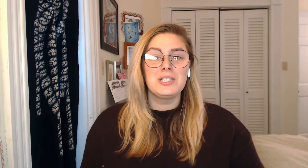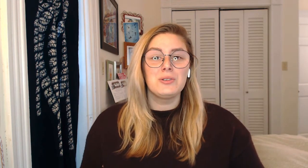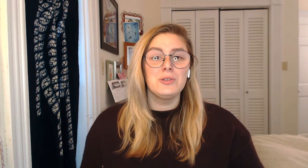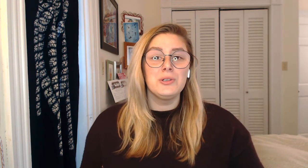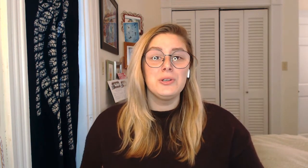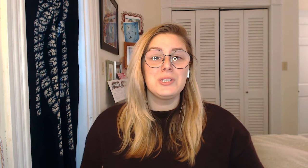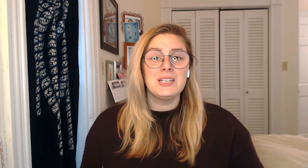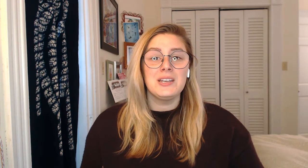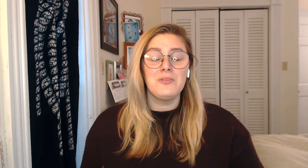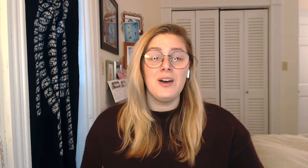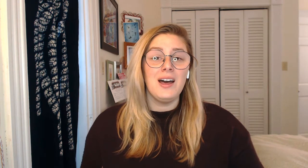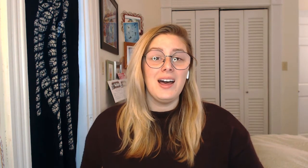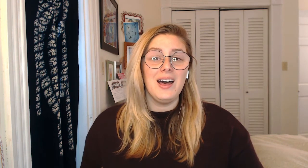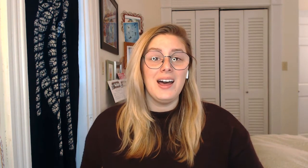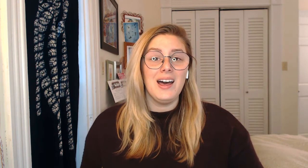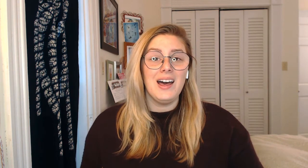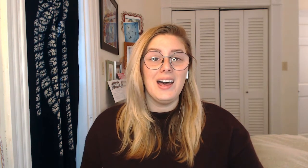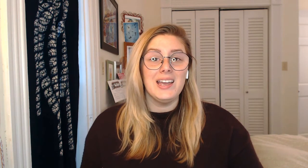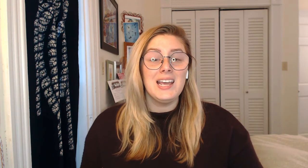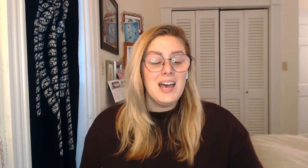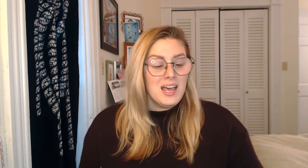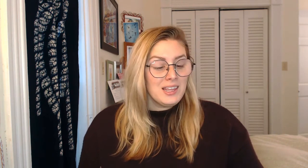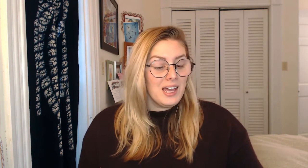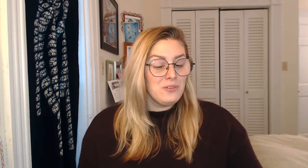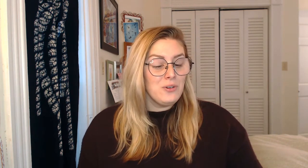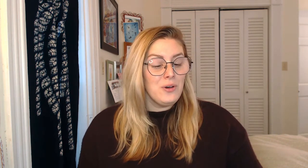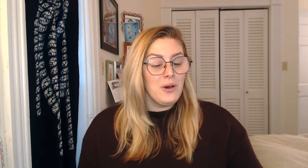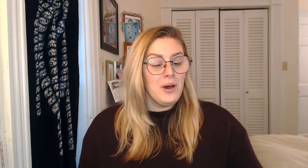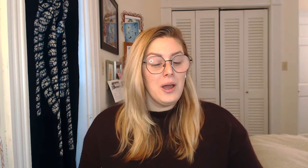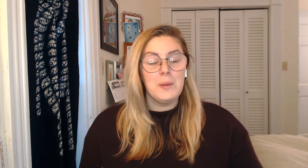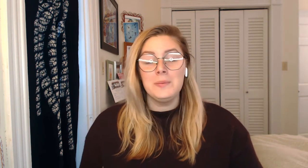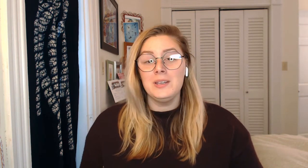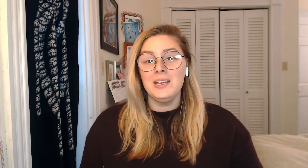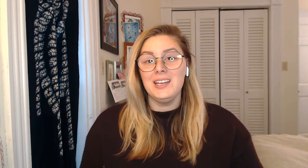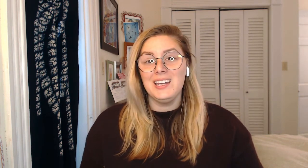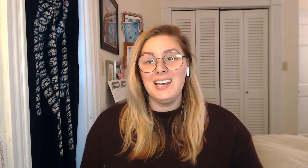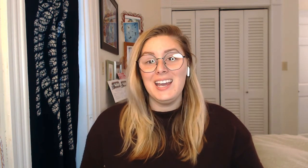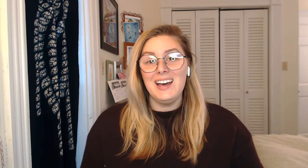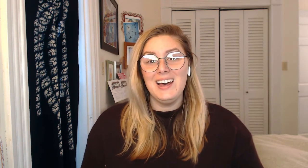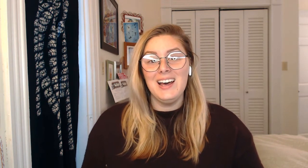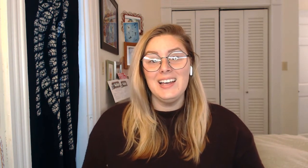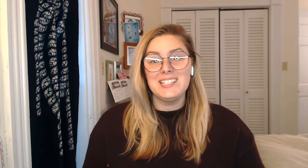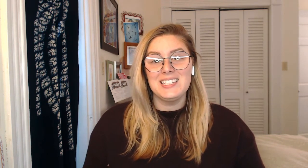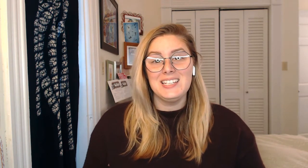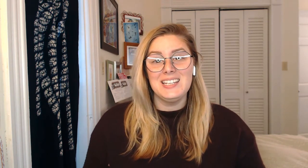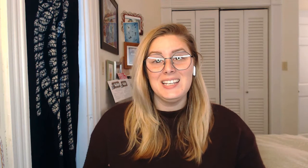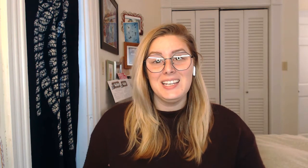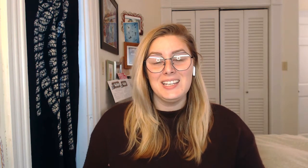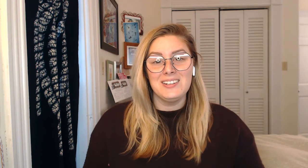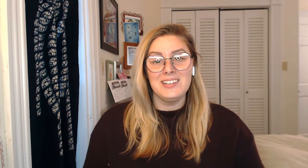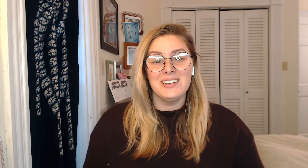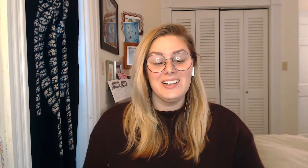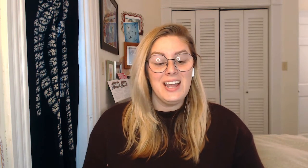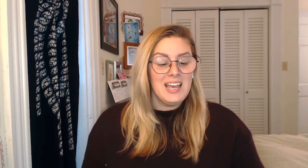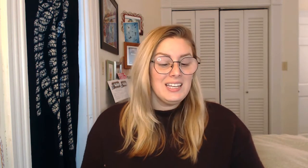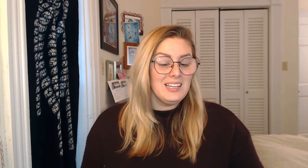crucified, that for me a sinner He